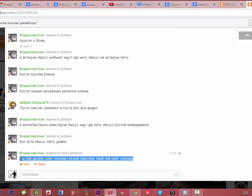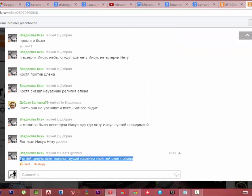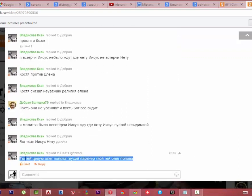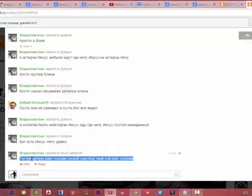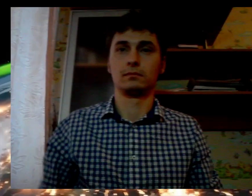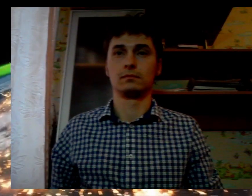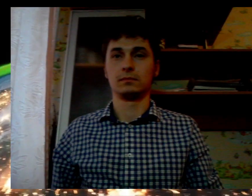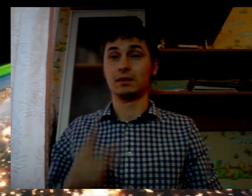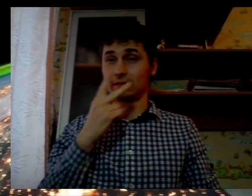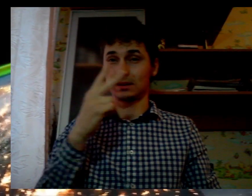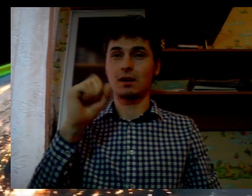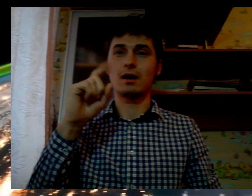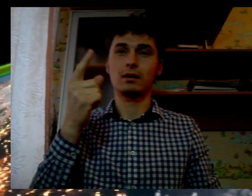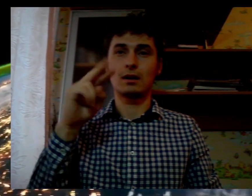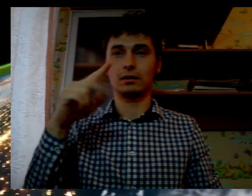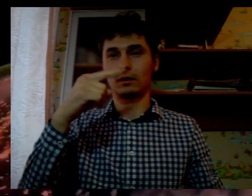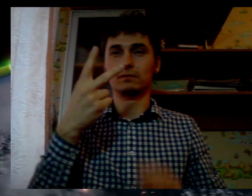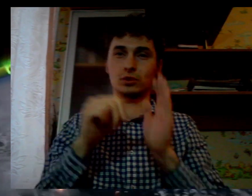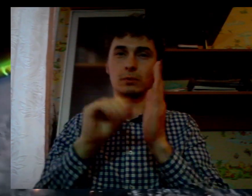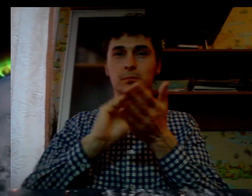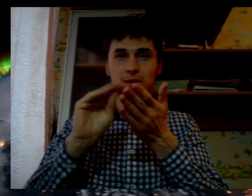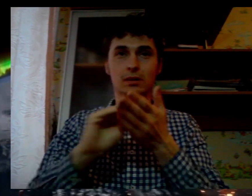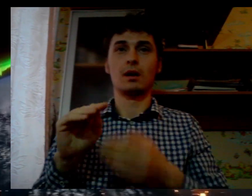A new generation of scientists